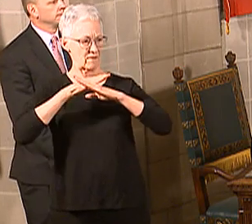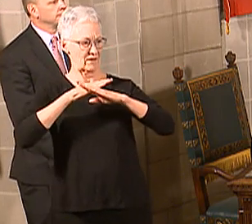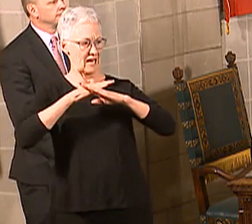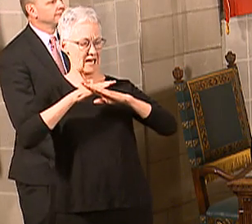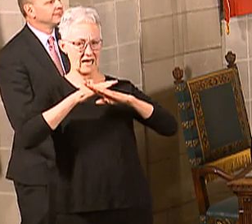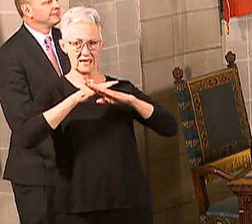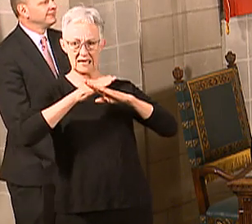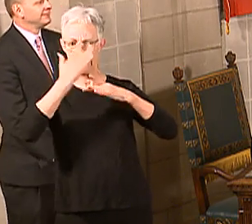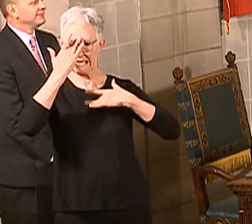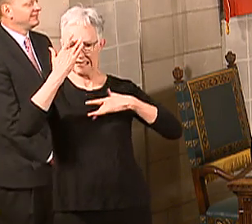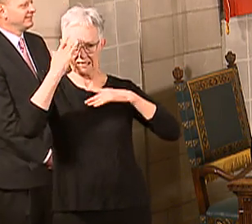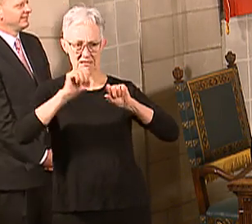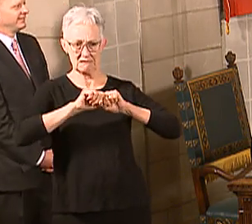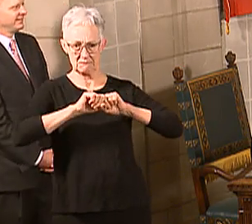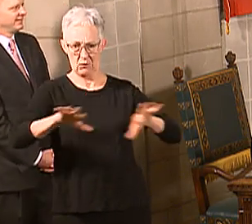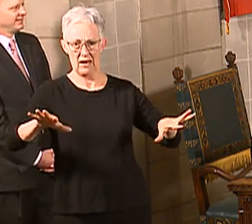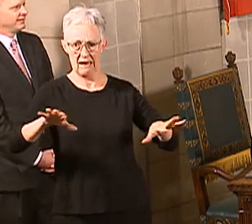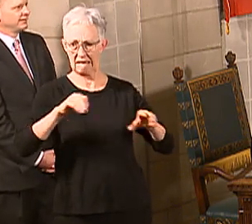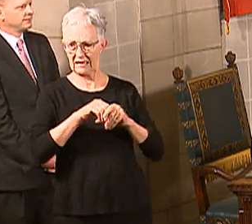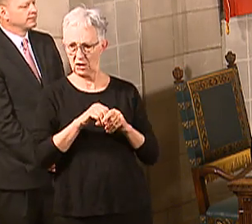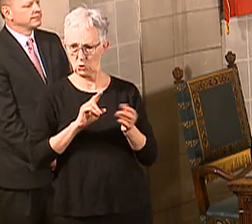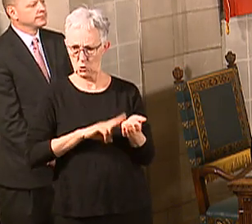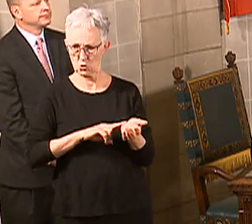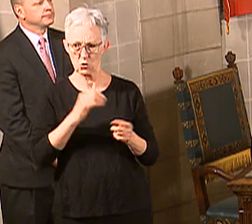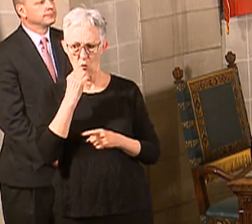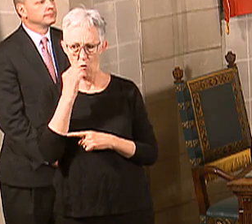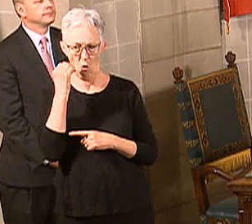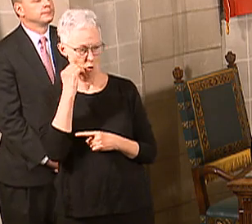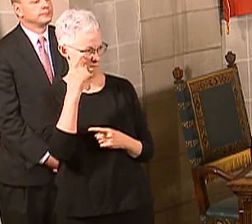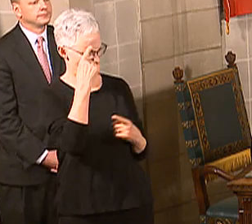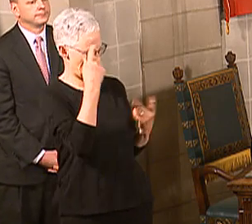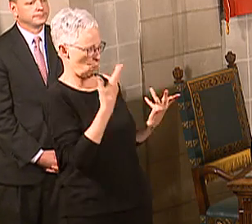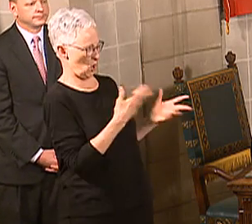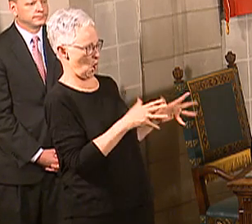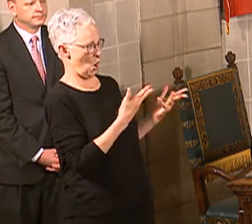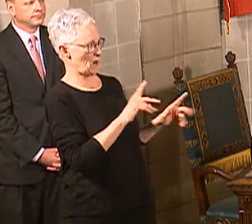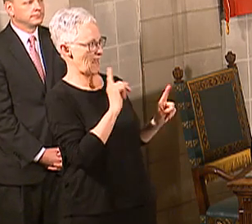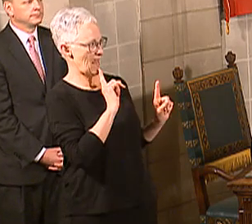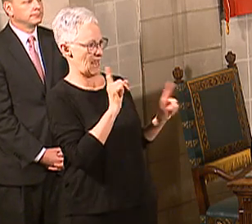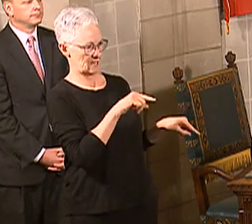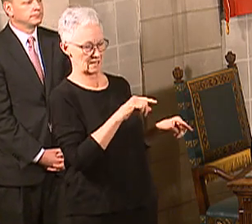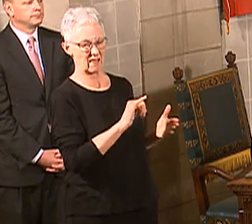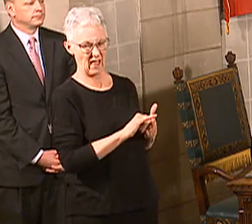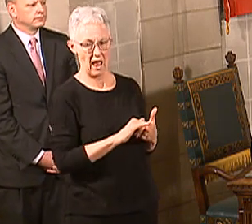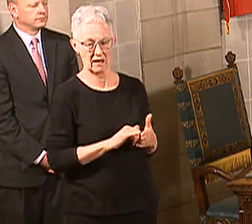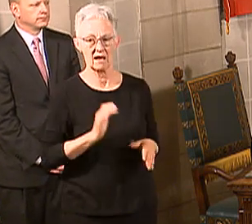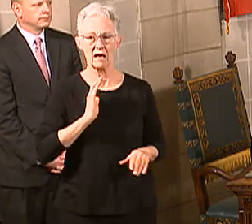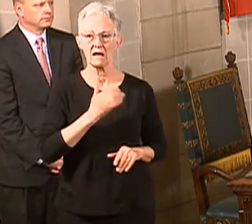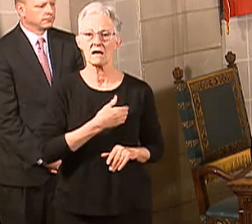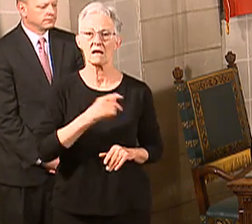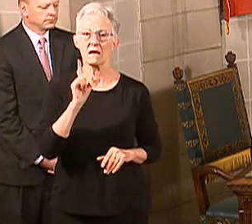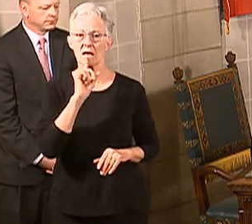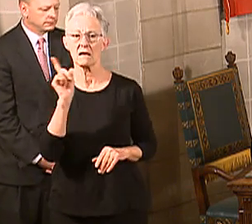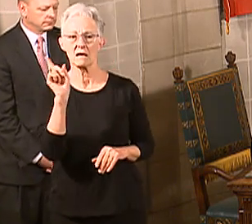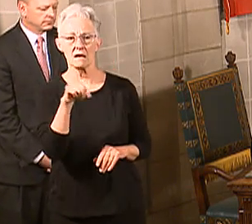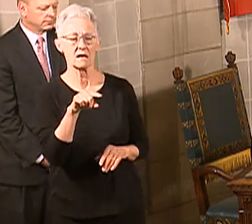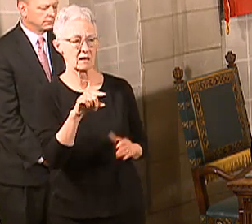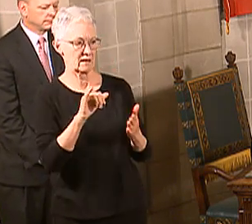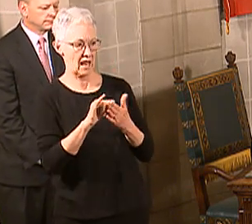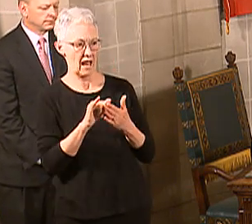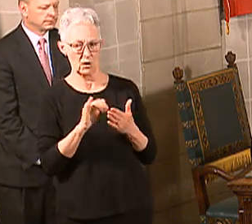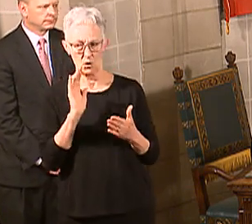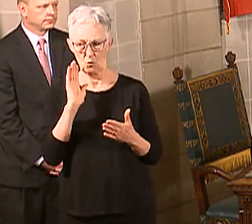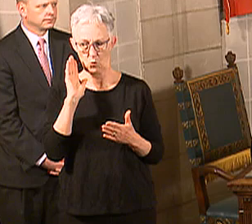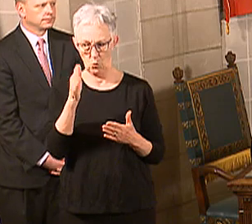Timely question, Andrew, but I think we kind of covered that already with regard to the guidance that we put out there. Our executive order with regard to losing the restrictions